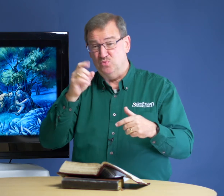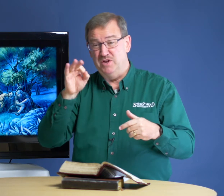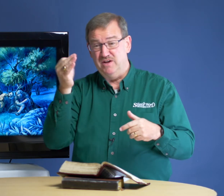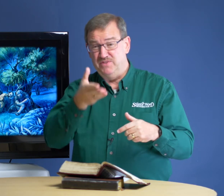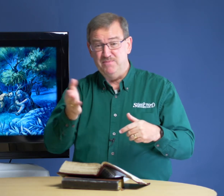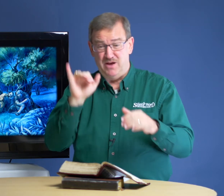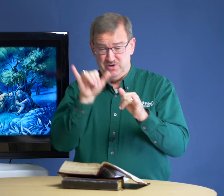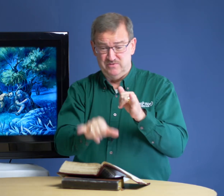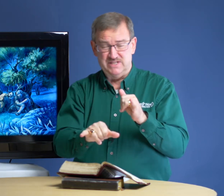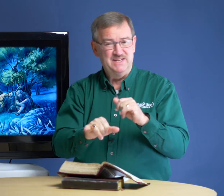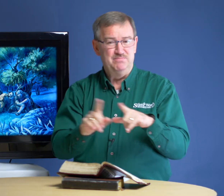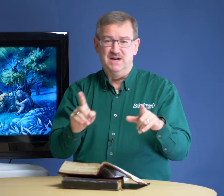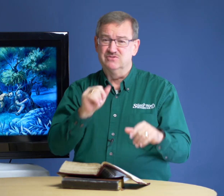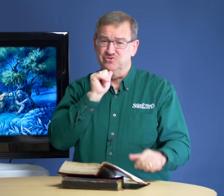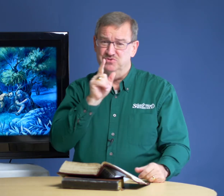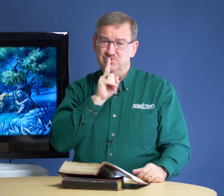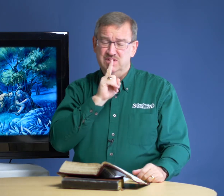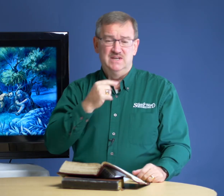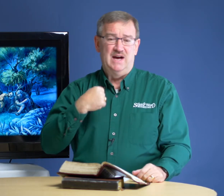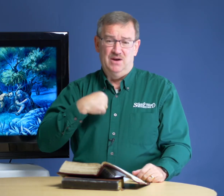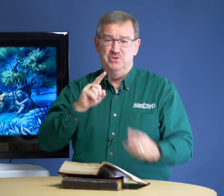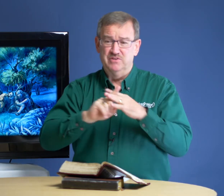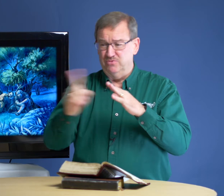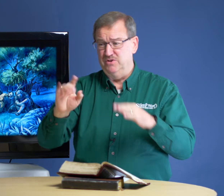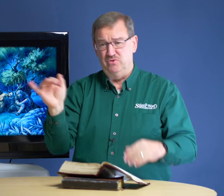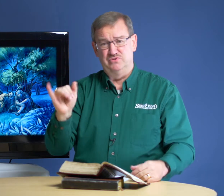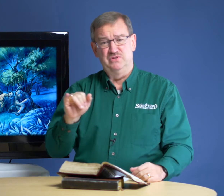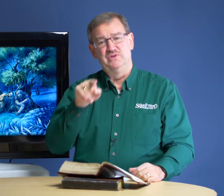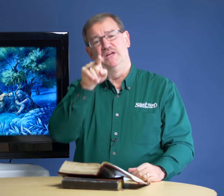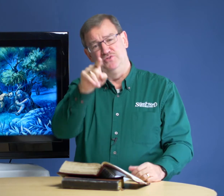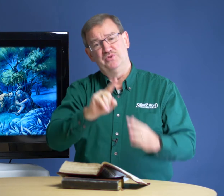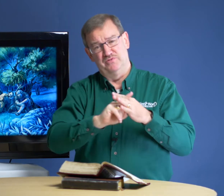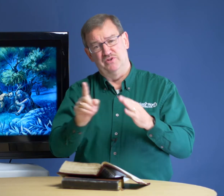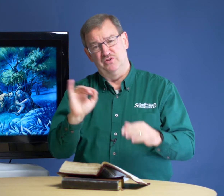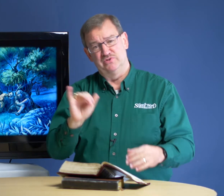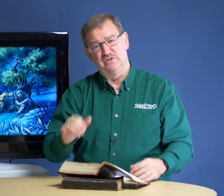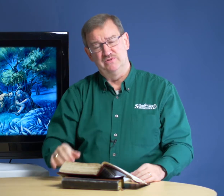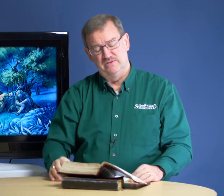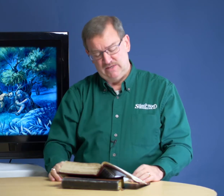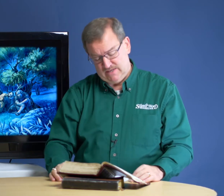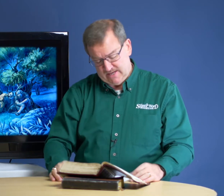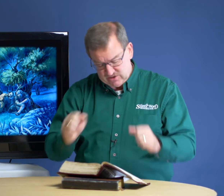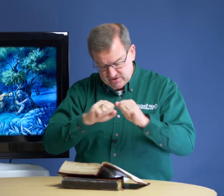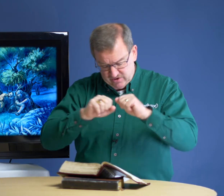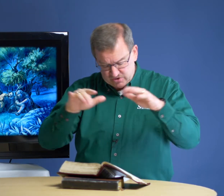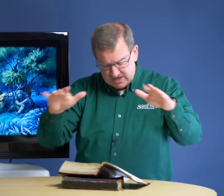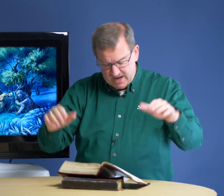one of them, would have stayed. But truth, I would have run also. And you would have run also. And so they all scatter.